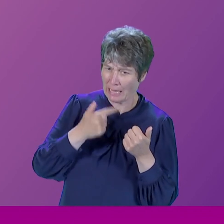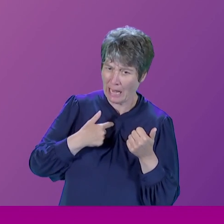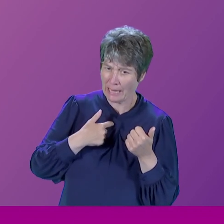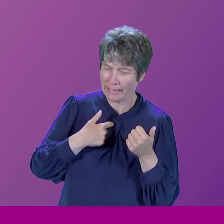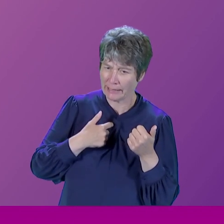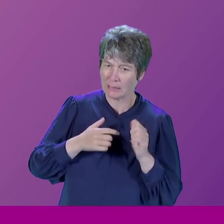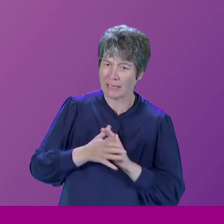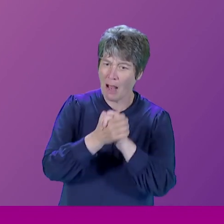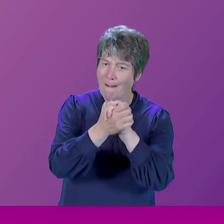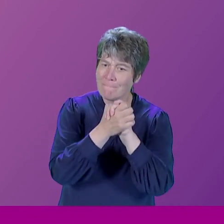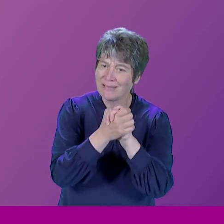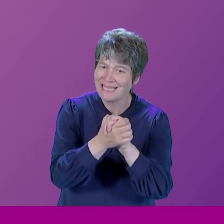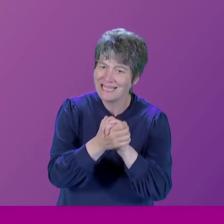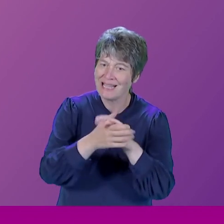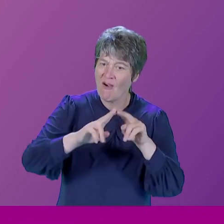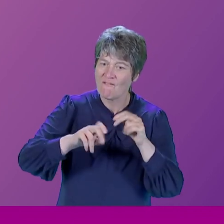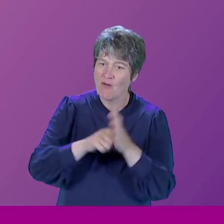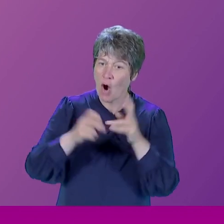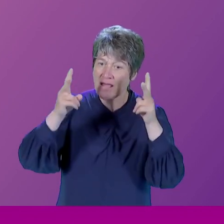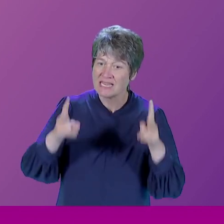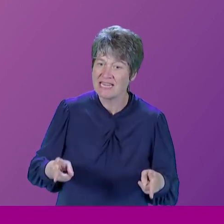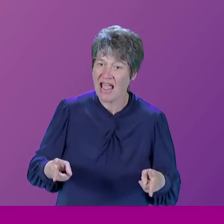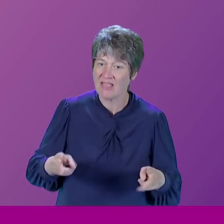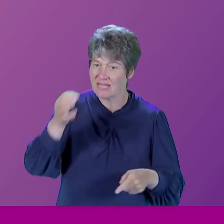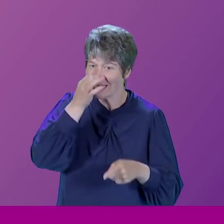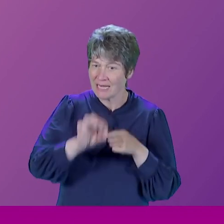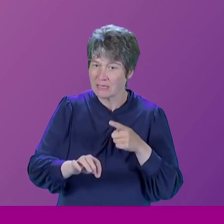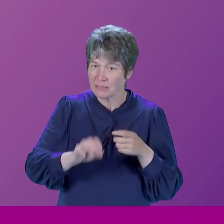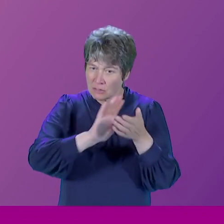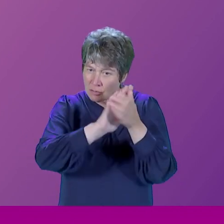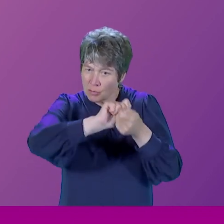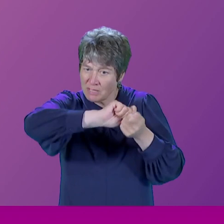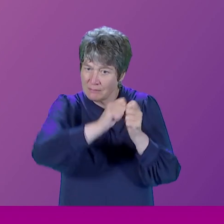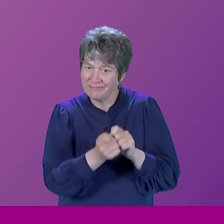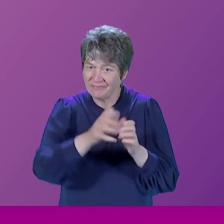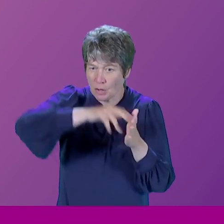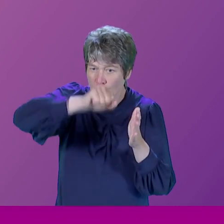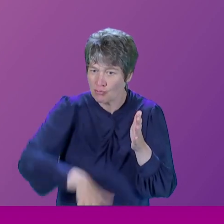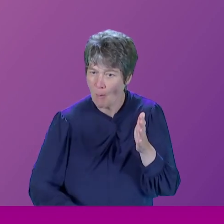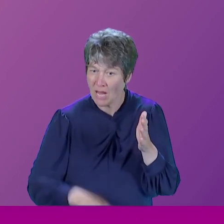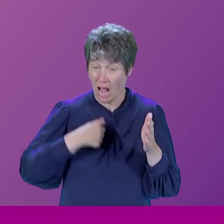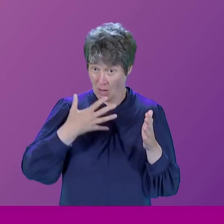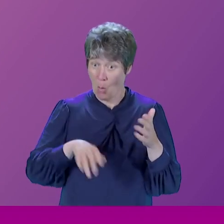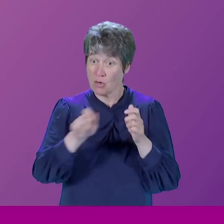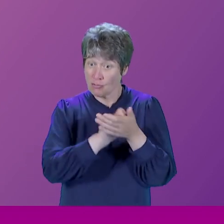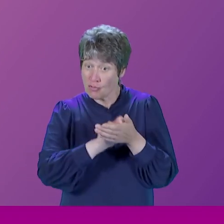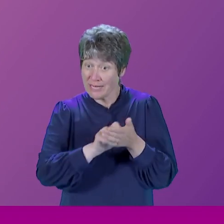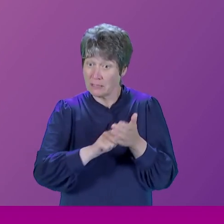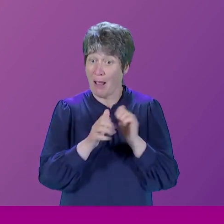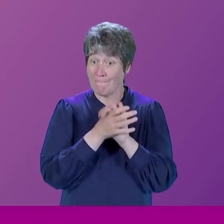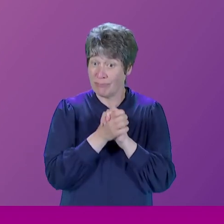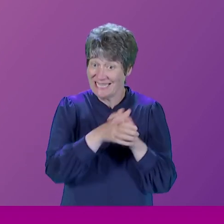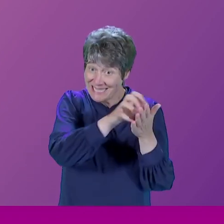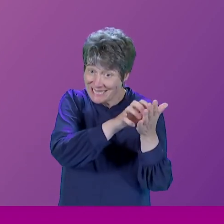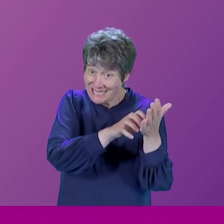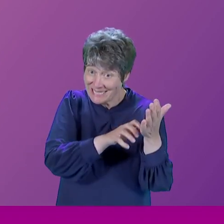which had been passed under the Republic, you know, on fascists. In fact, did his work so well that in the end, he